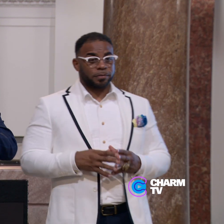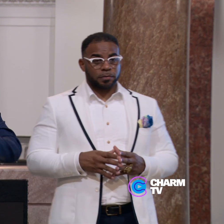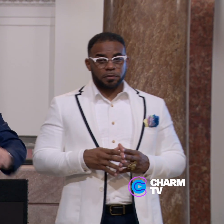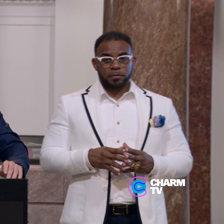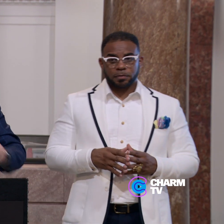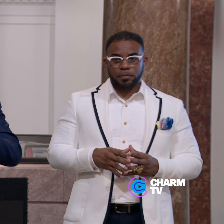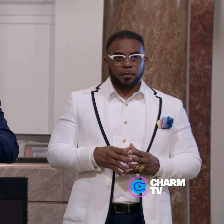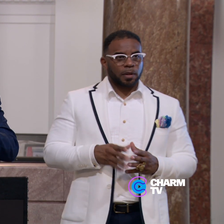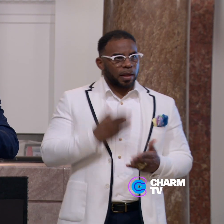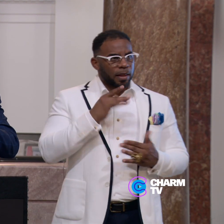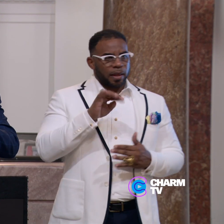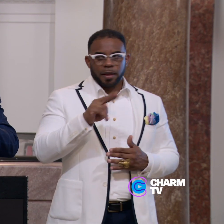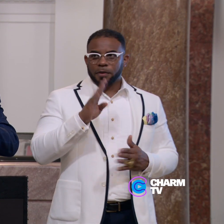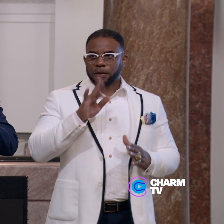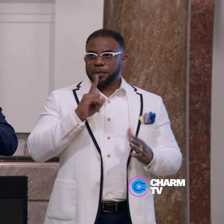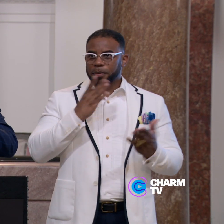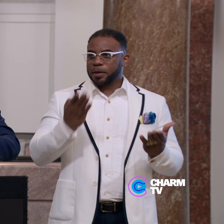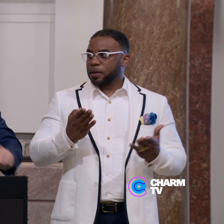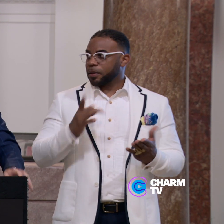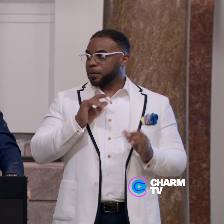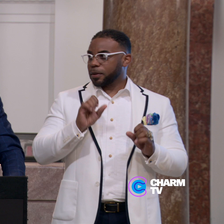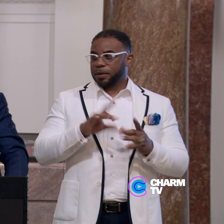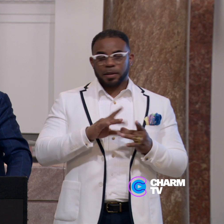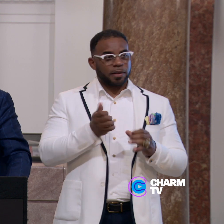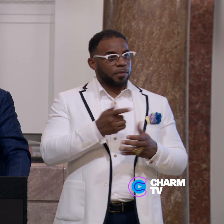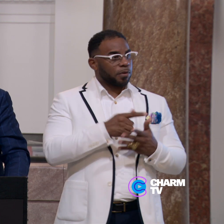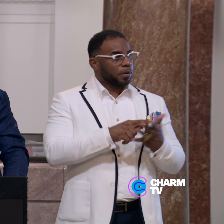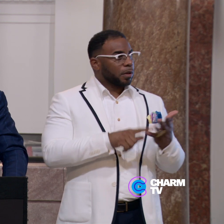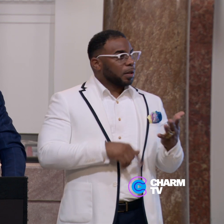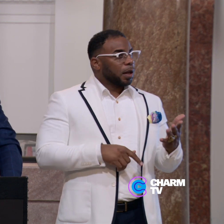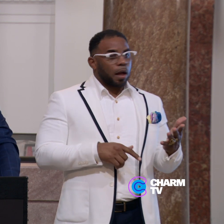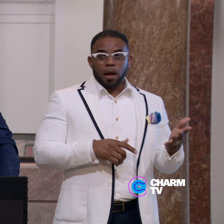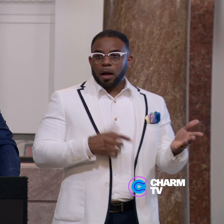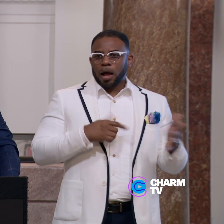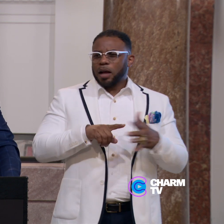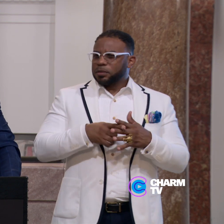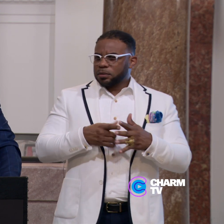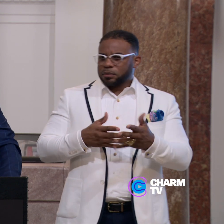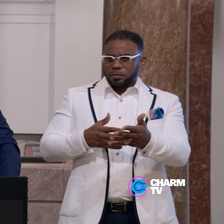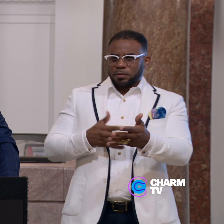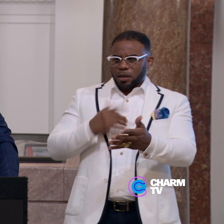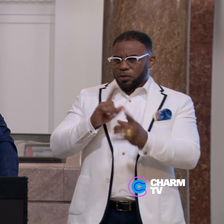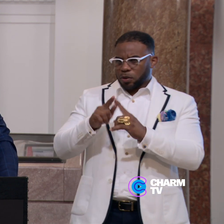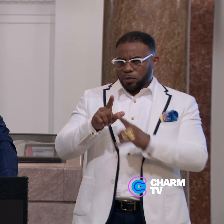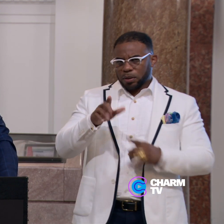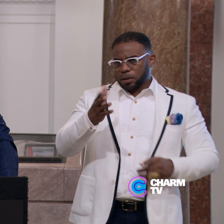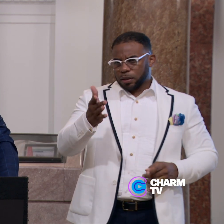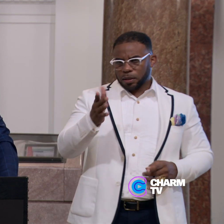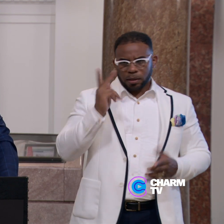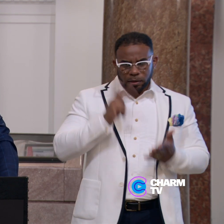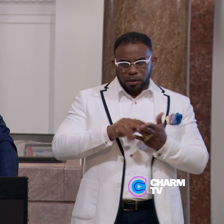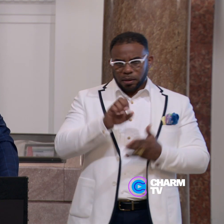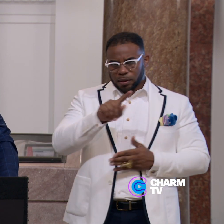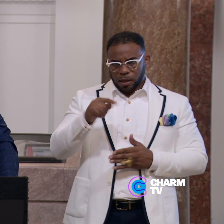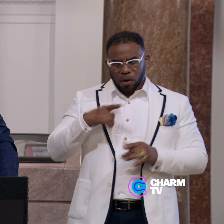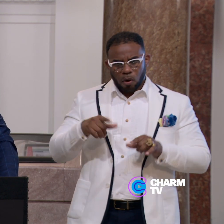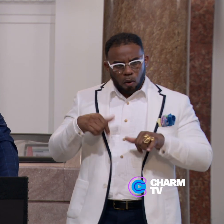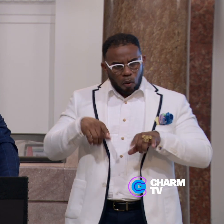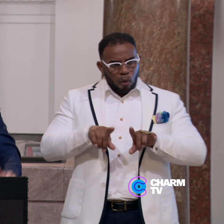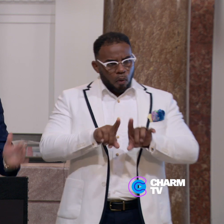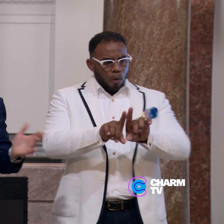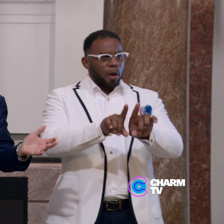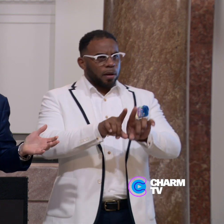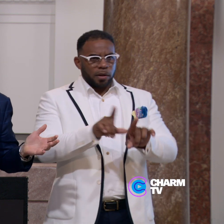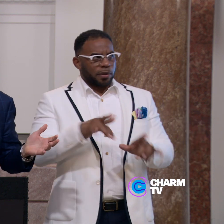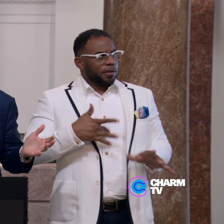Thanks, Kevin. It's great to be here and be able to say a few words. I'll start. I was talking with Secretary Scott as we were walking in,